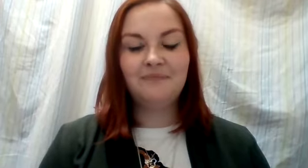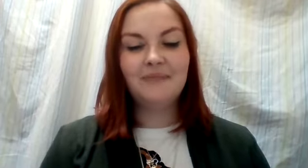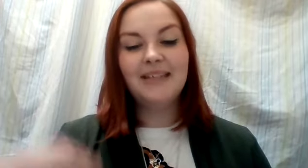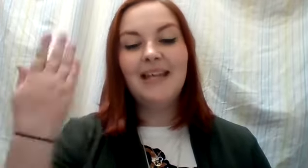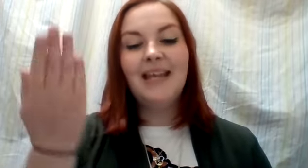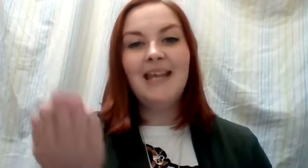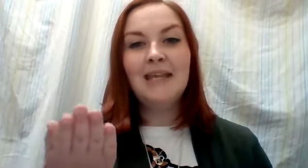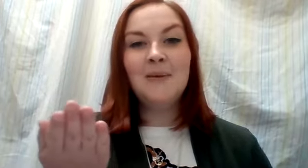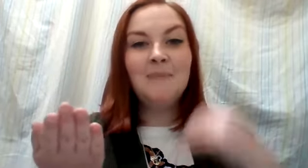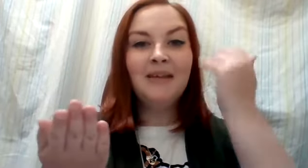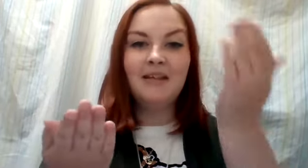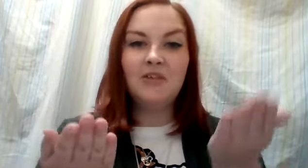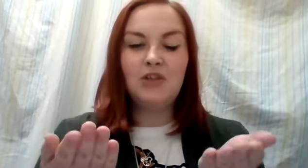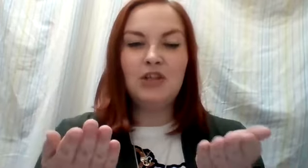Him, gym.